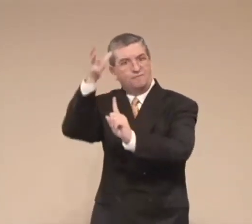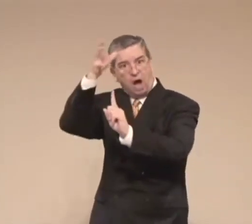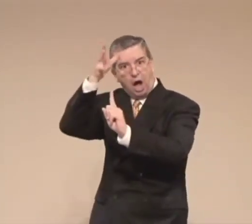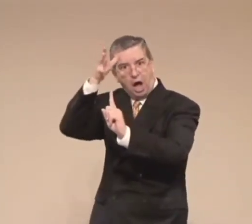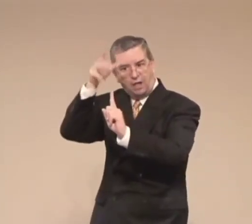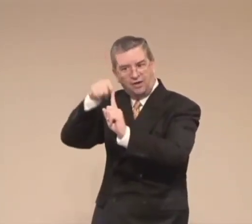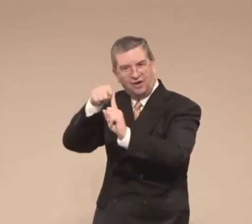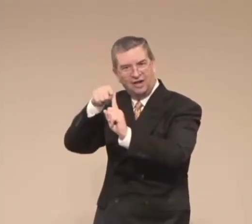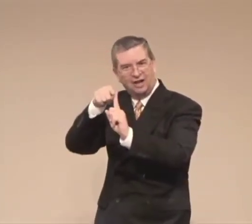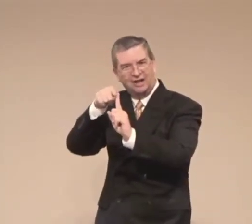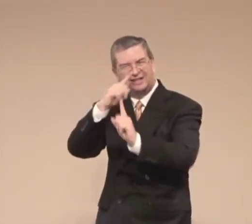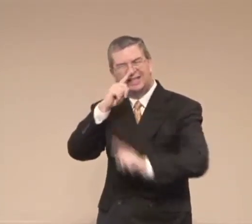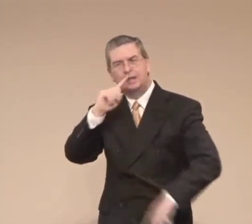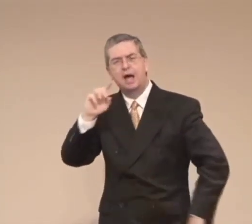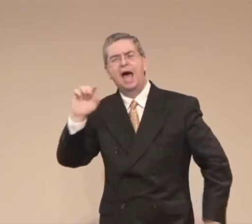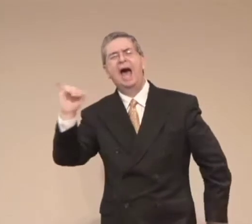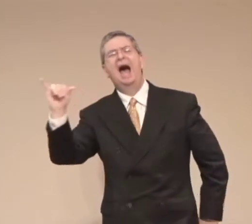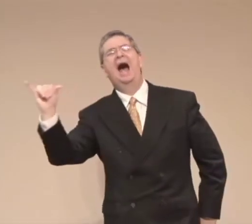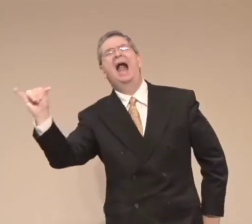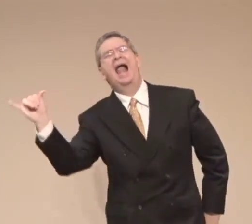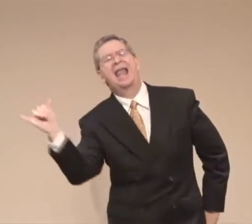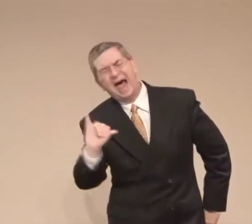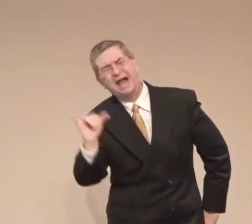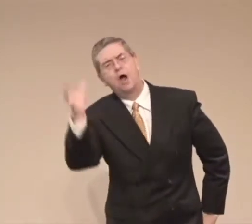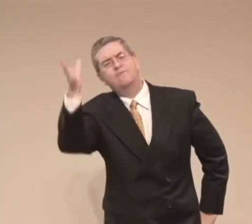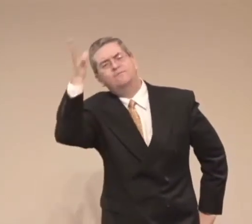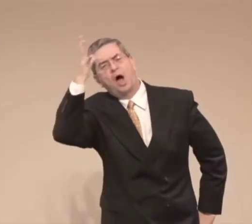Let's look at this scripture. It's related to the Father.